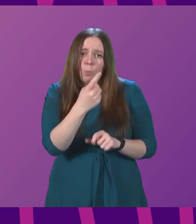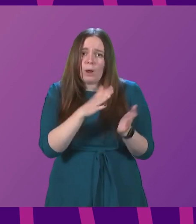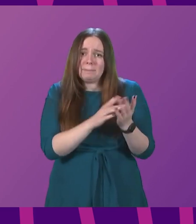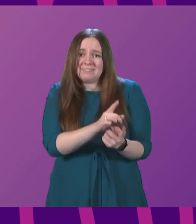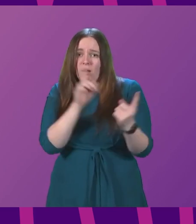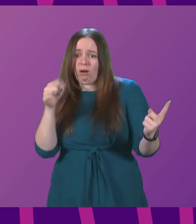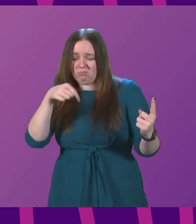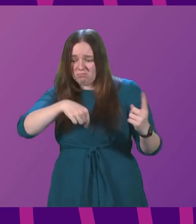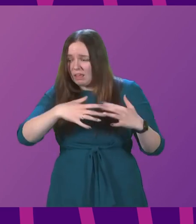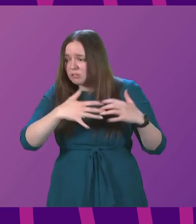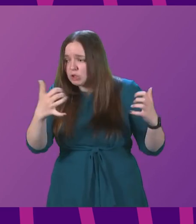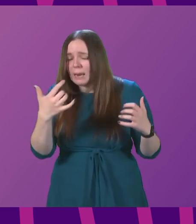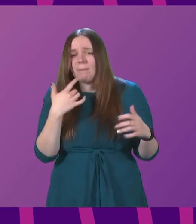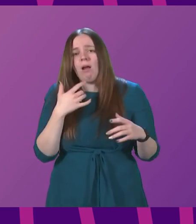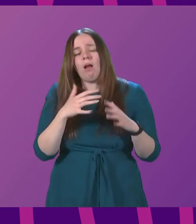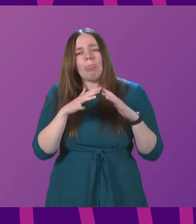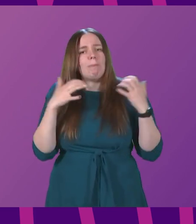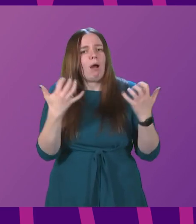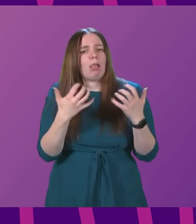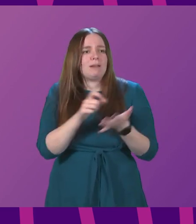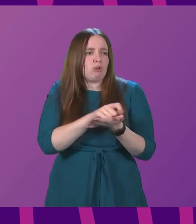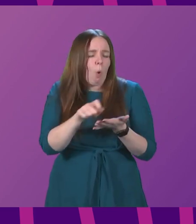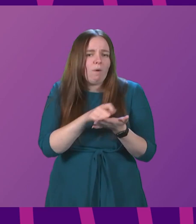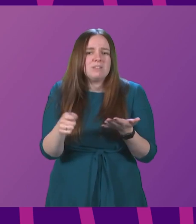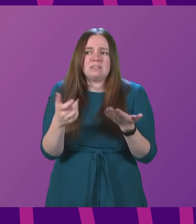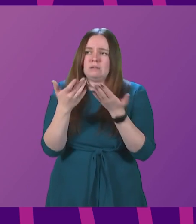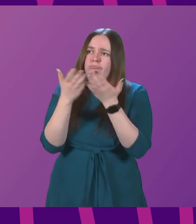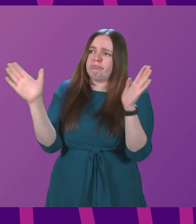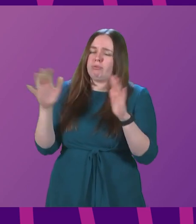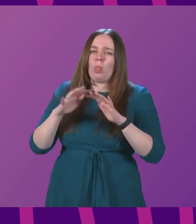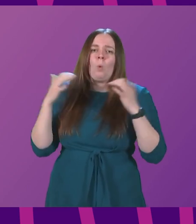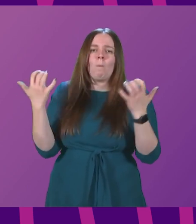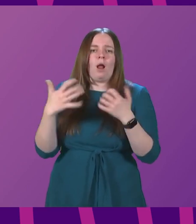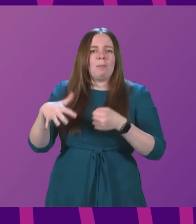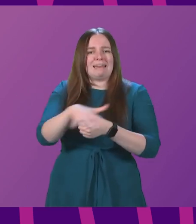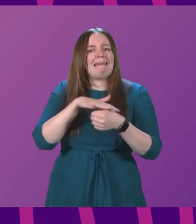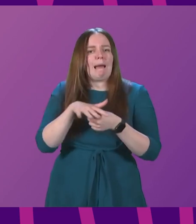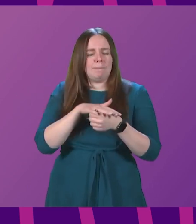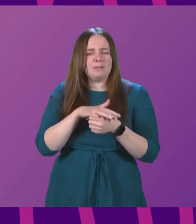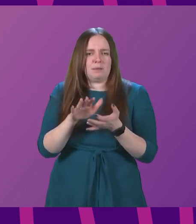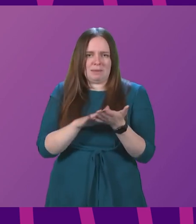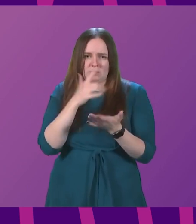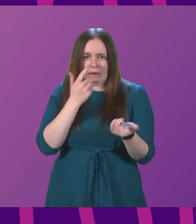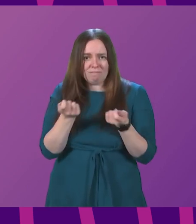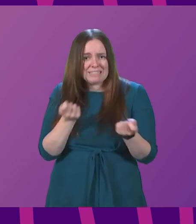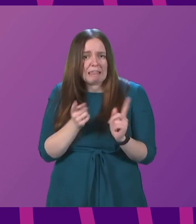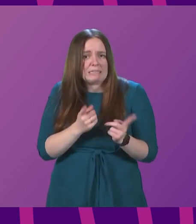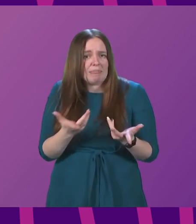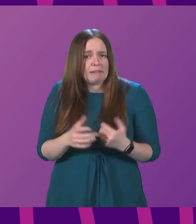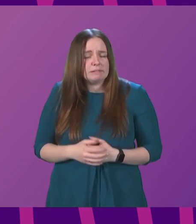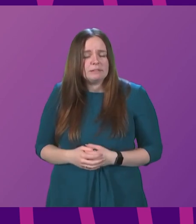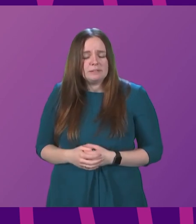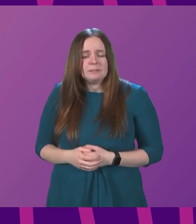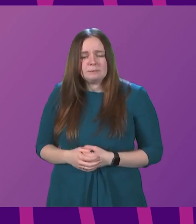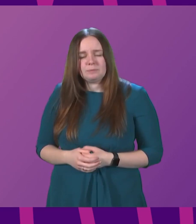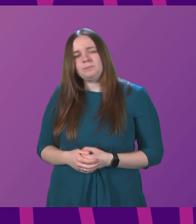Chamber, in our parliamentary and constituency offices, and more widely across the parliamentary campus, in order to facilitate that. First